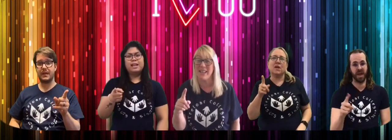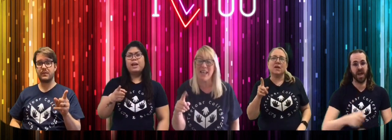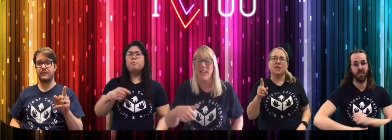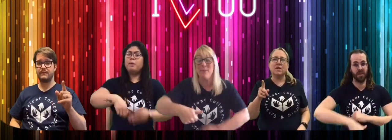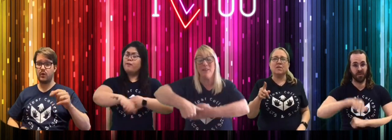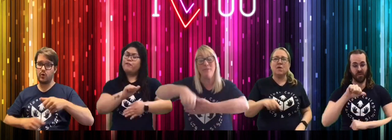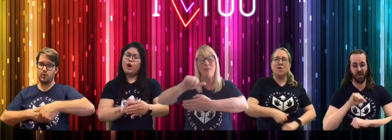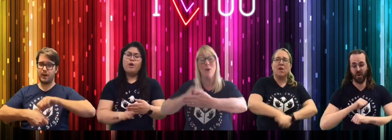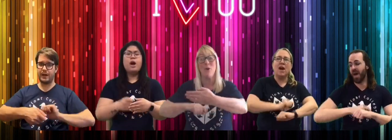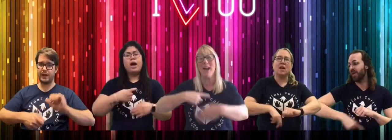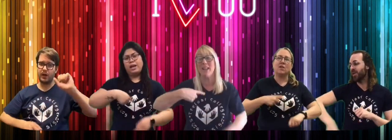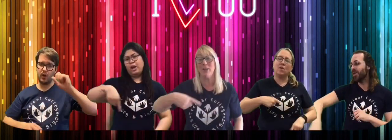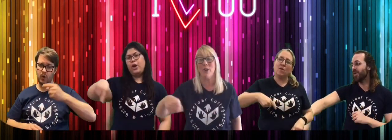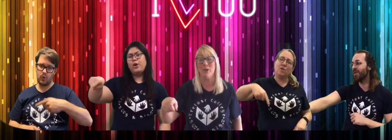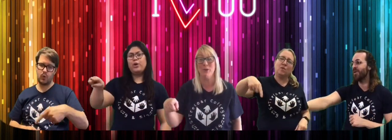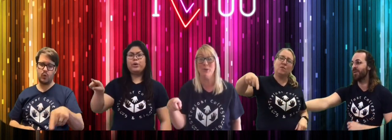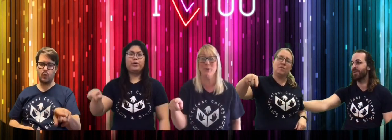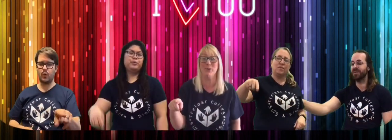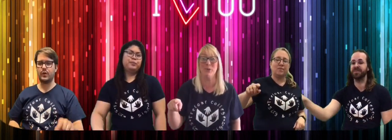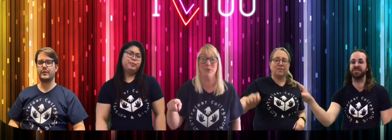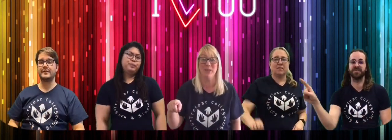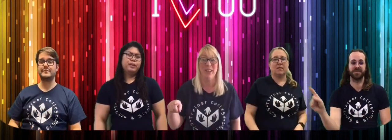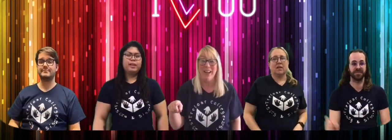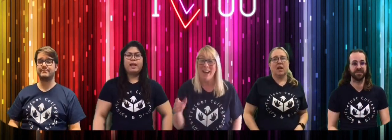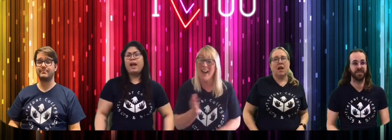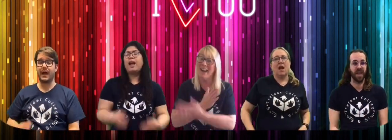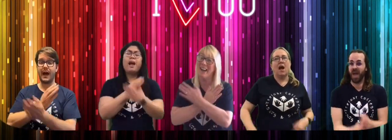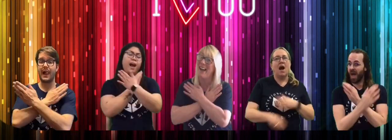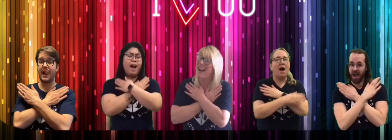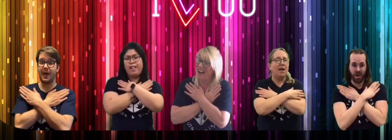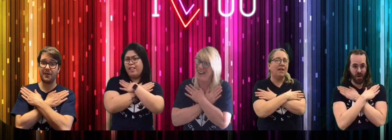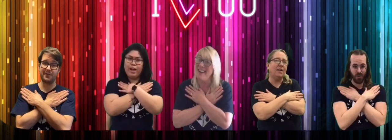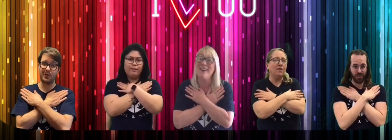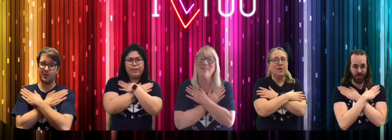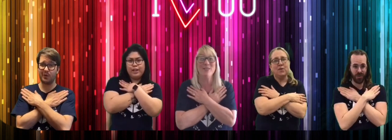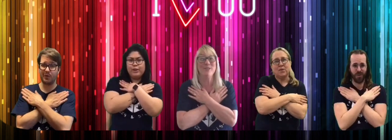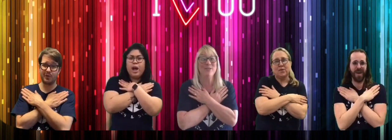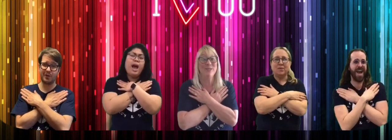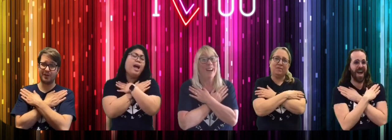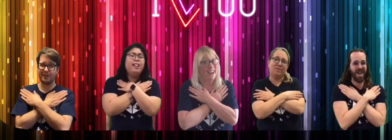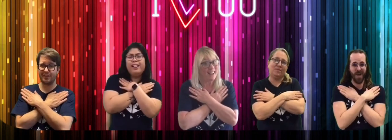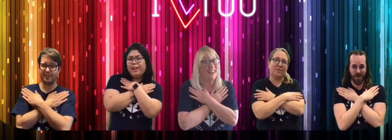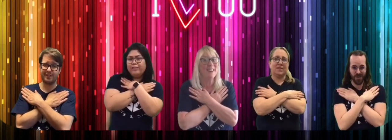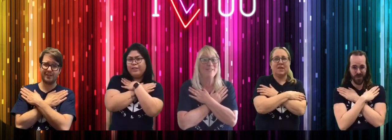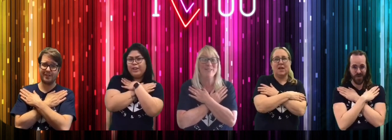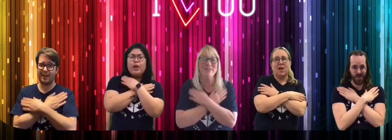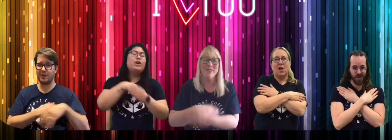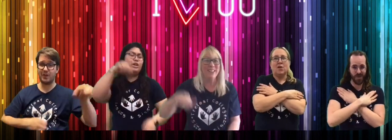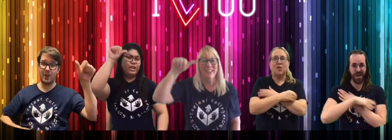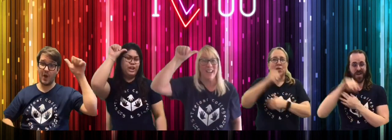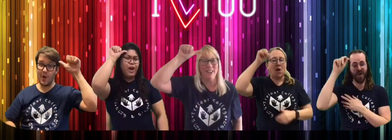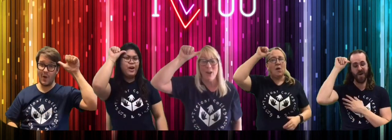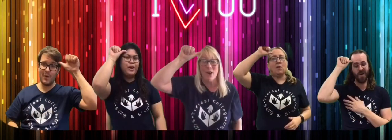say before I go. I love you, I love you, you know,